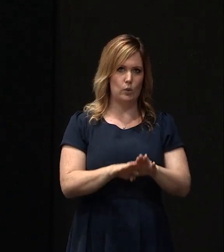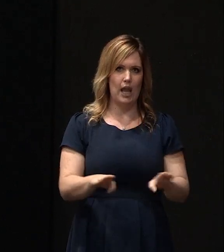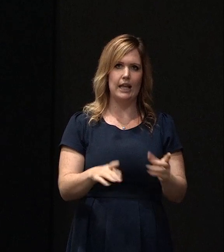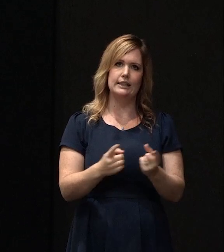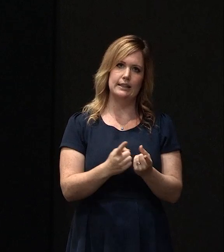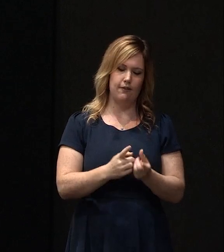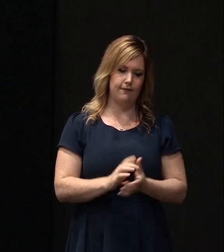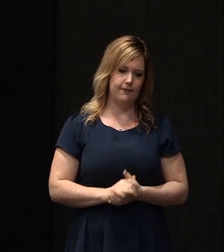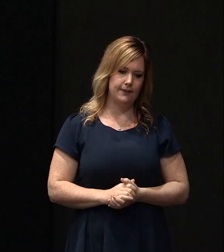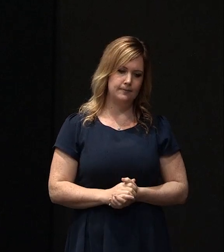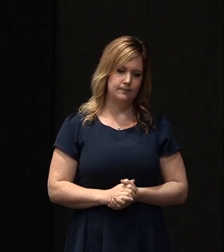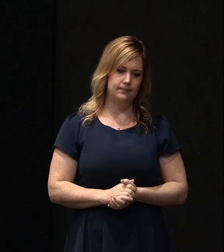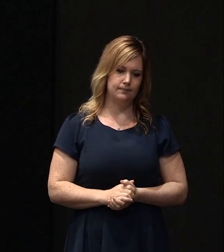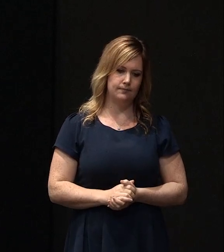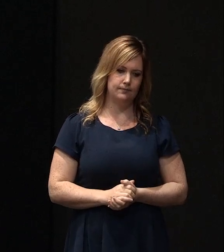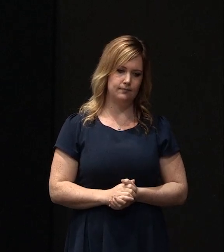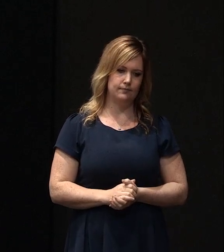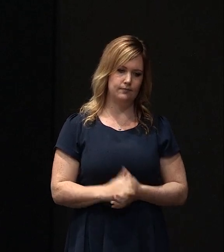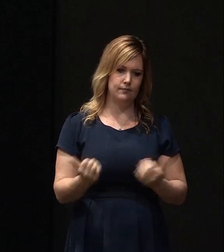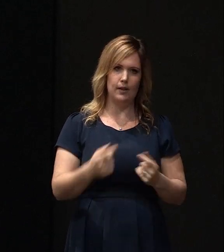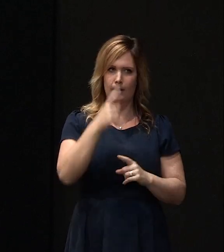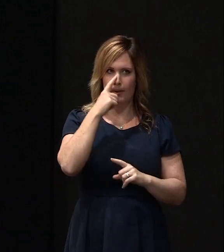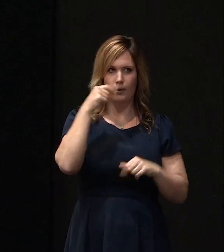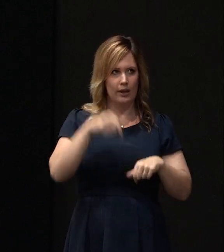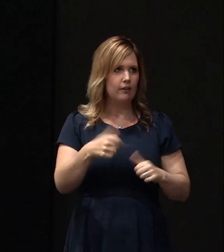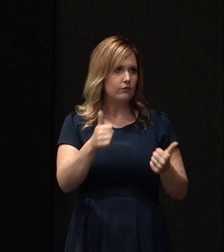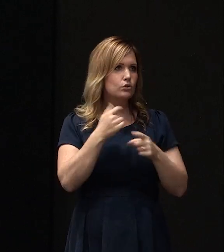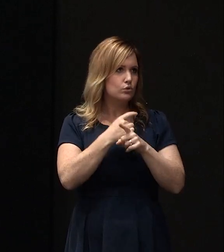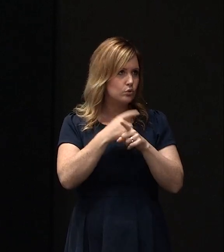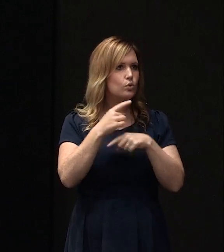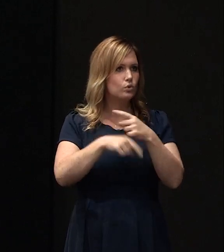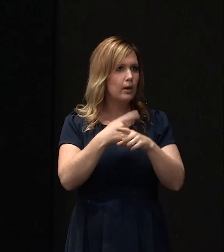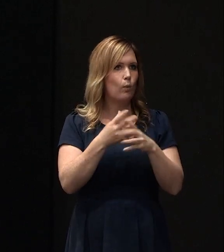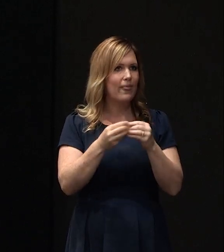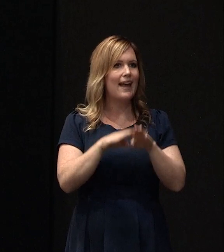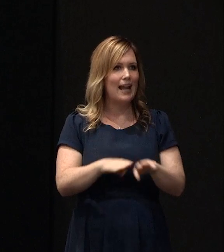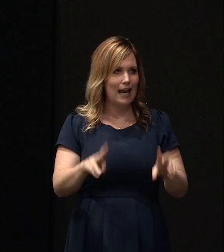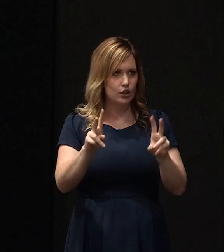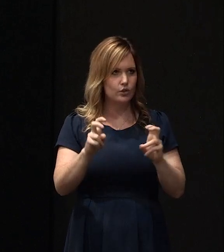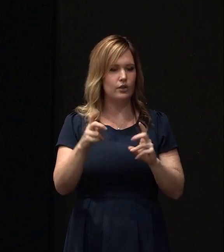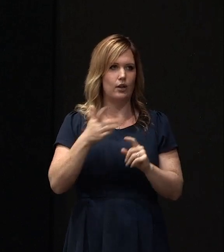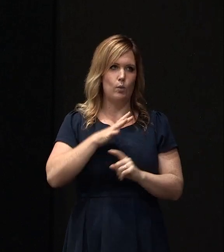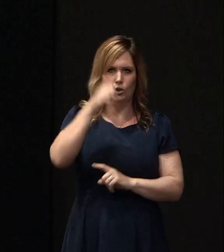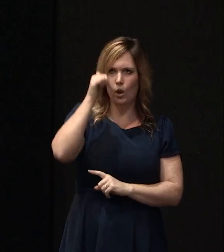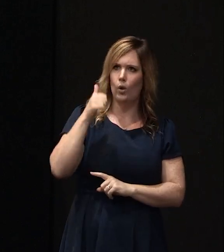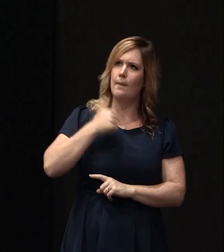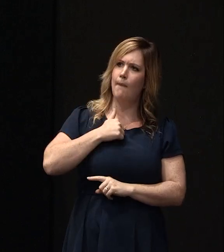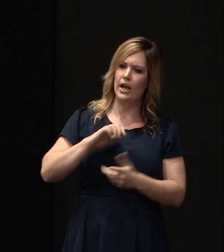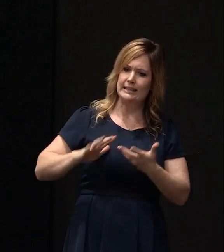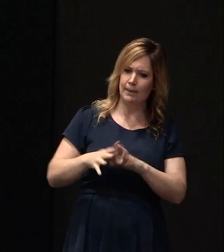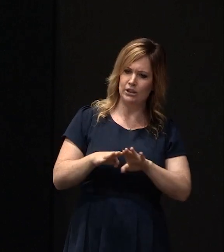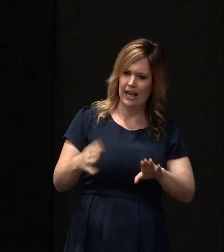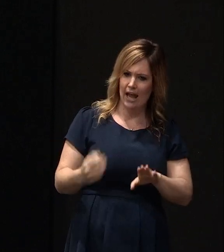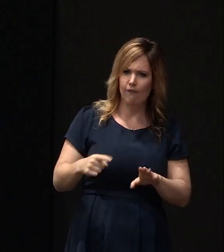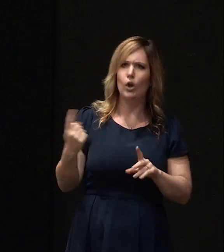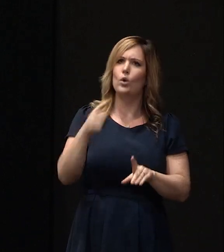You know a lot of people, a lot of people have spoken to today have got land issues and the question is who is going to fix my damaged land I've got